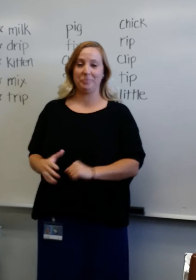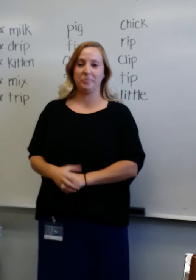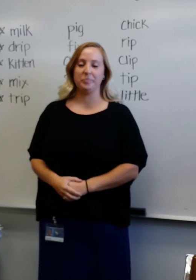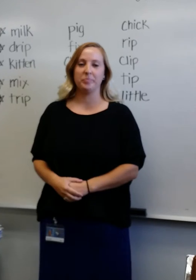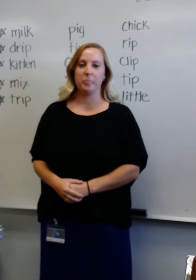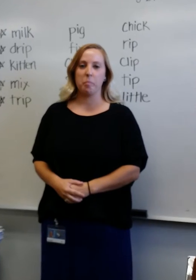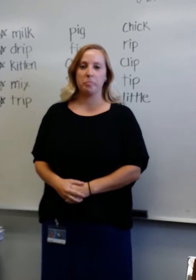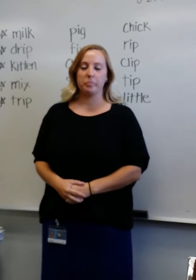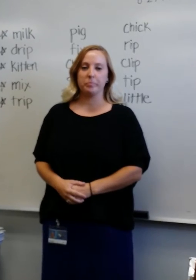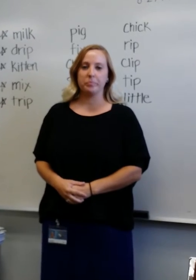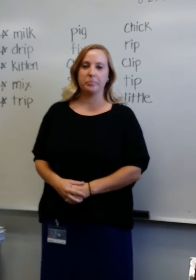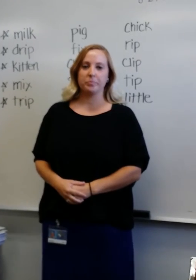Milk.